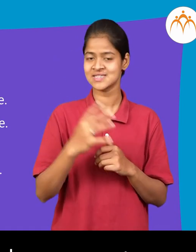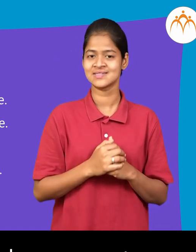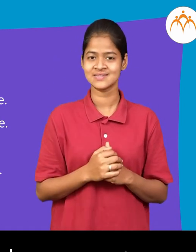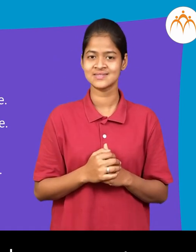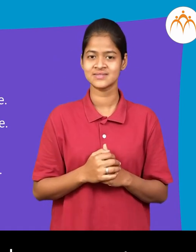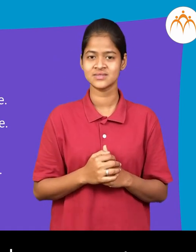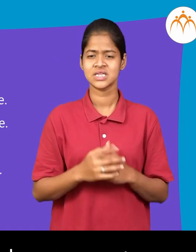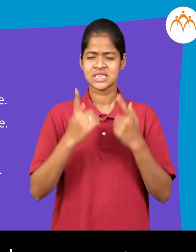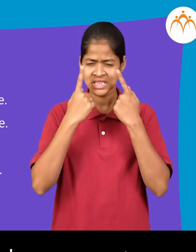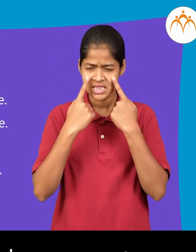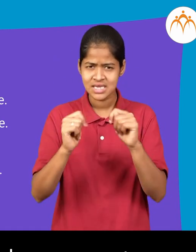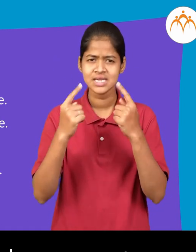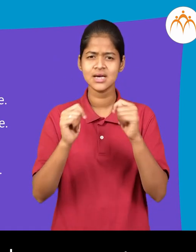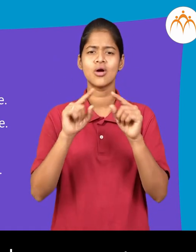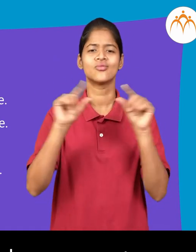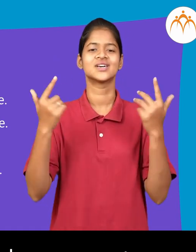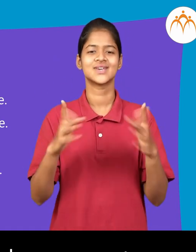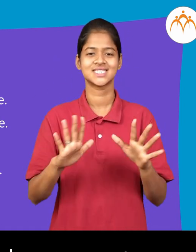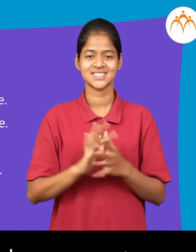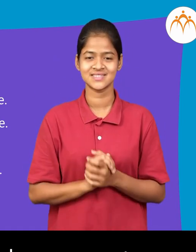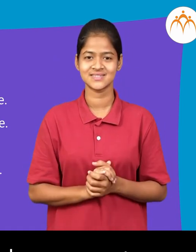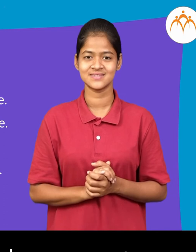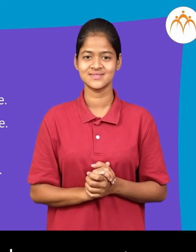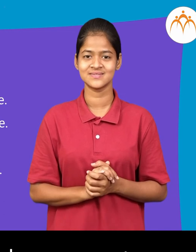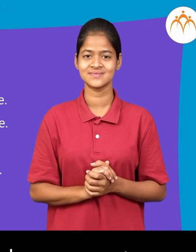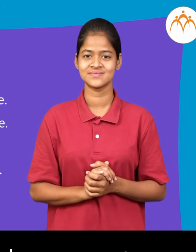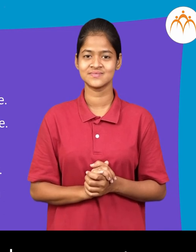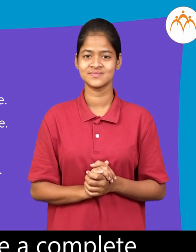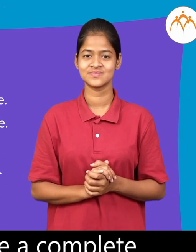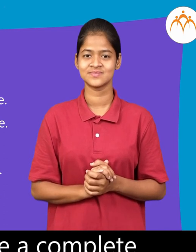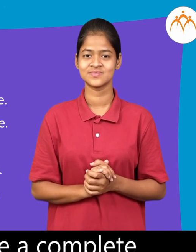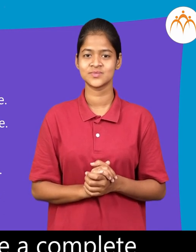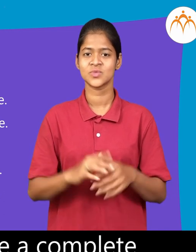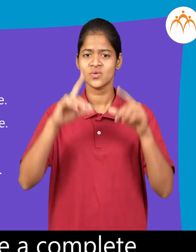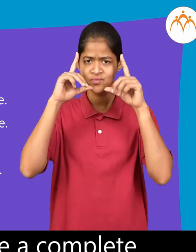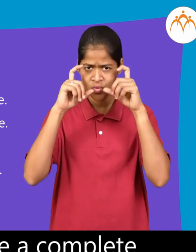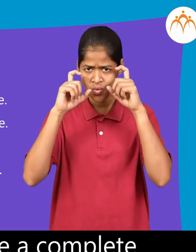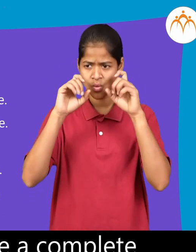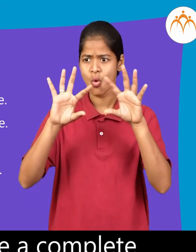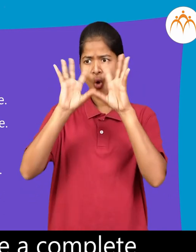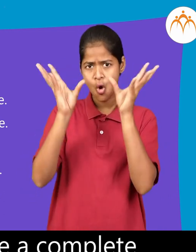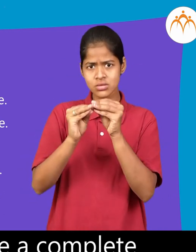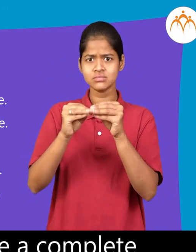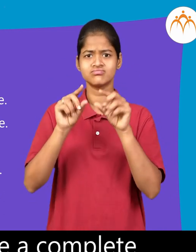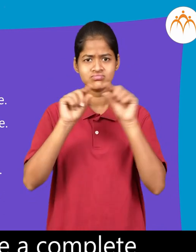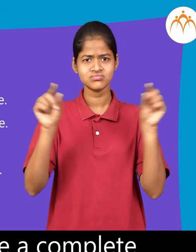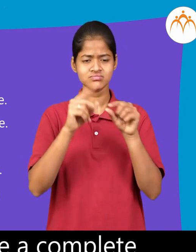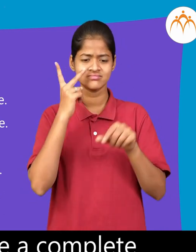learned to form slightly longer sentences we learned to describe a complete